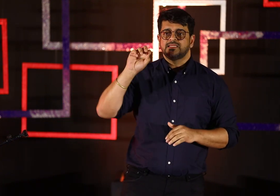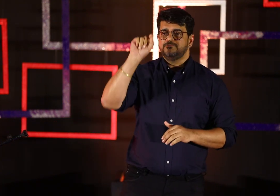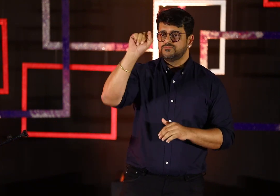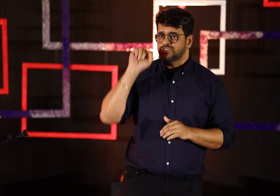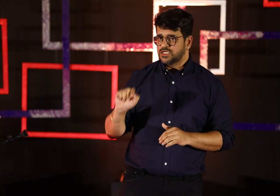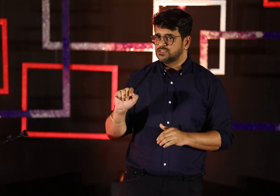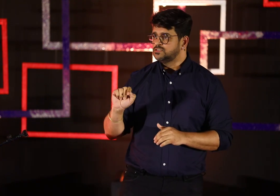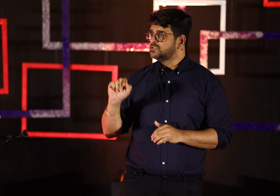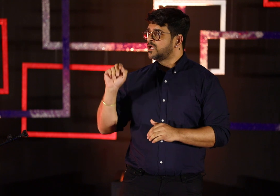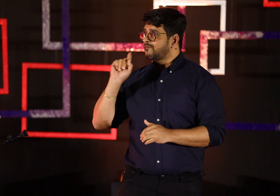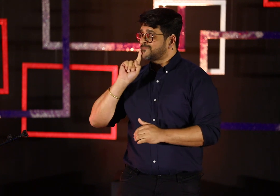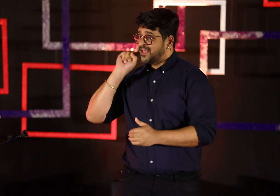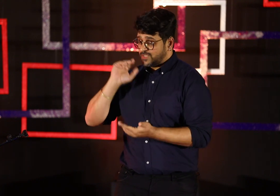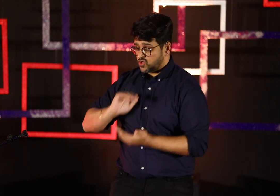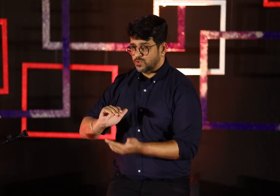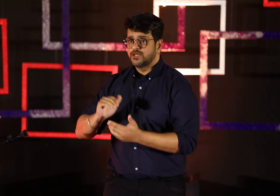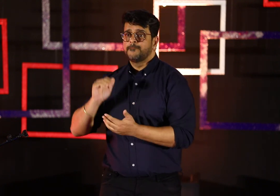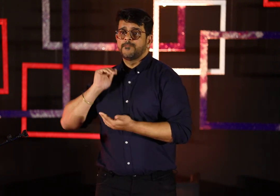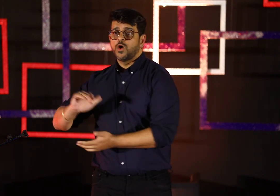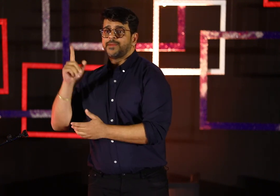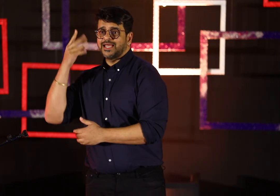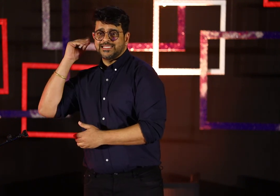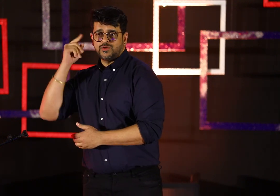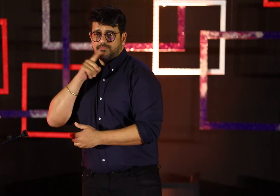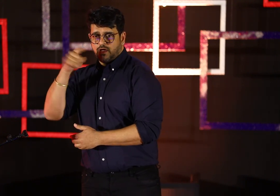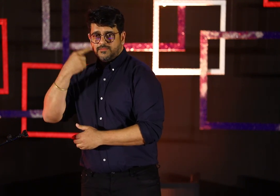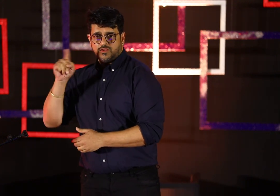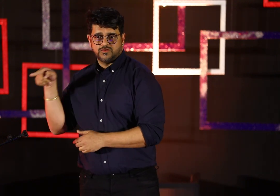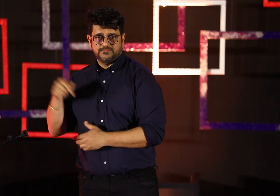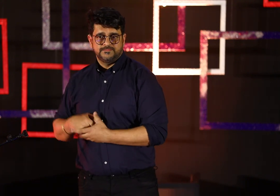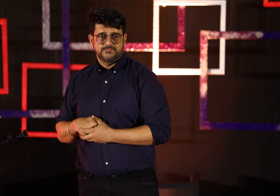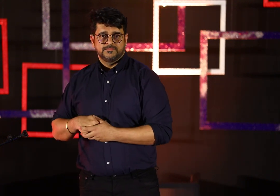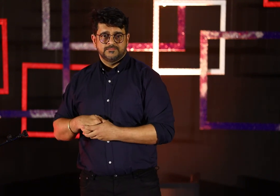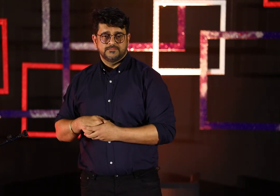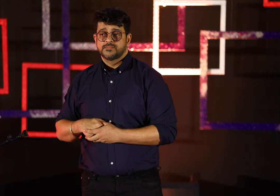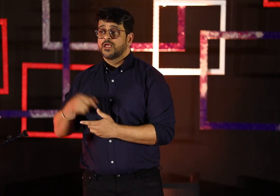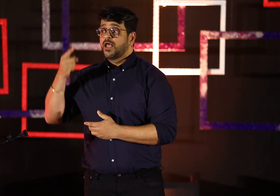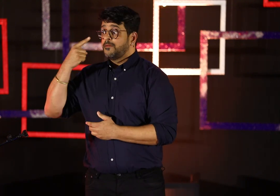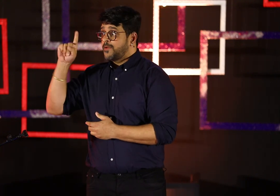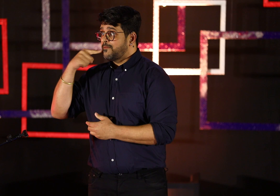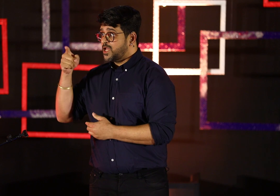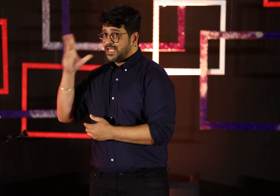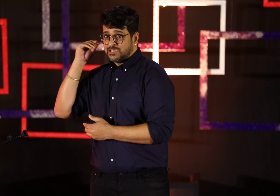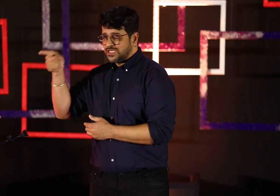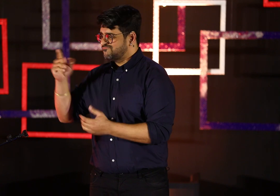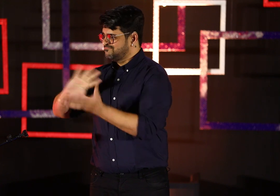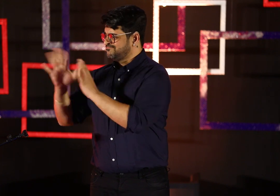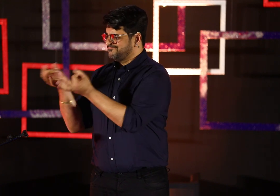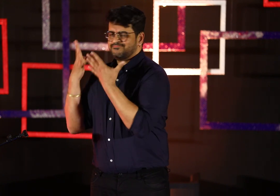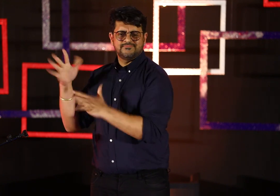India has 90% of parents who are hearing and their children are deaf. 90% of them are hearing parents. their parents,